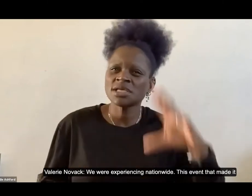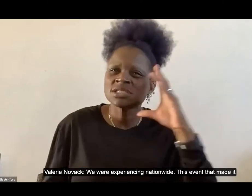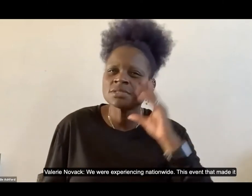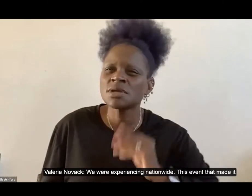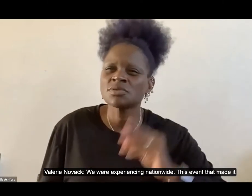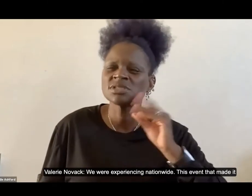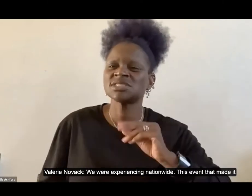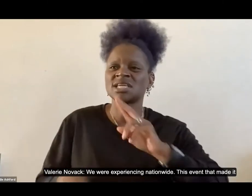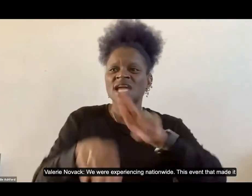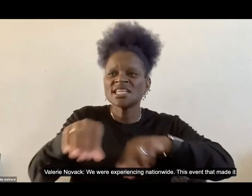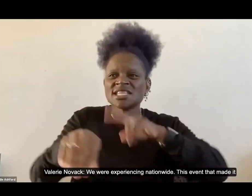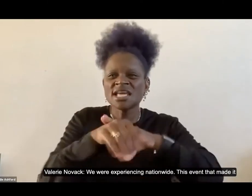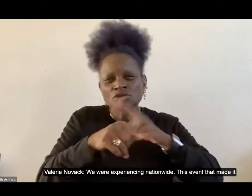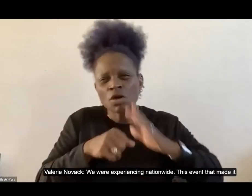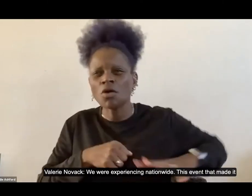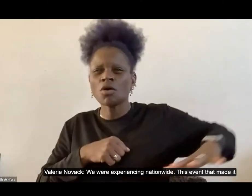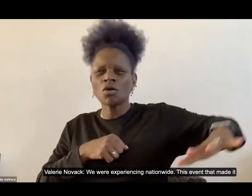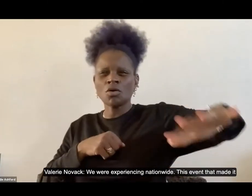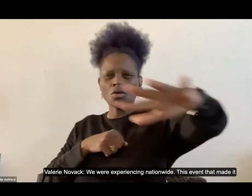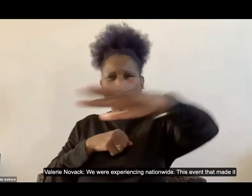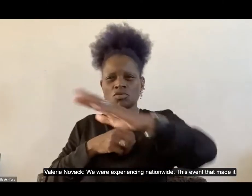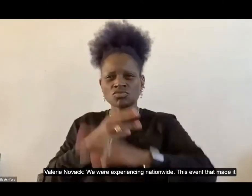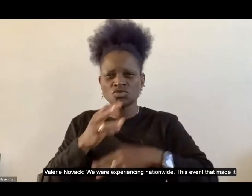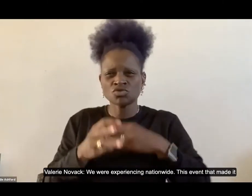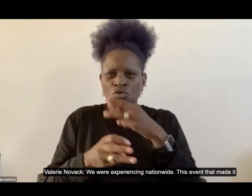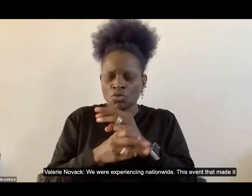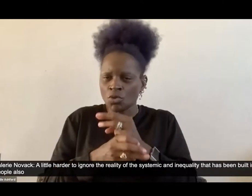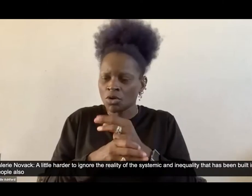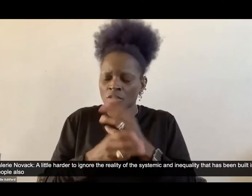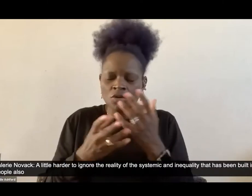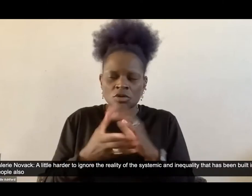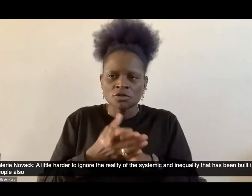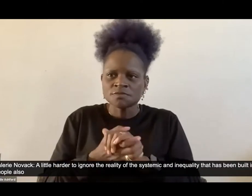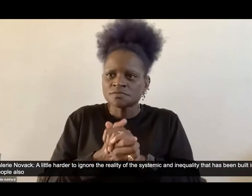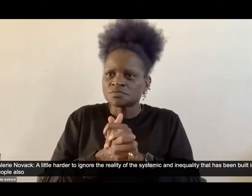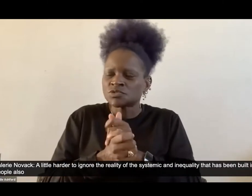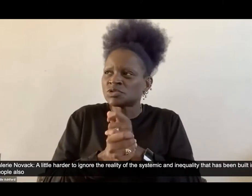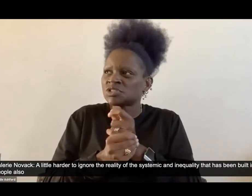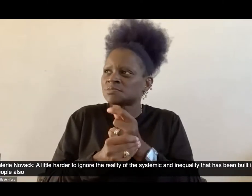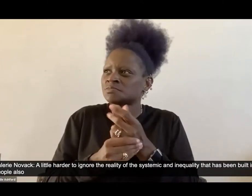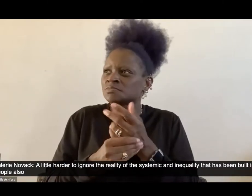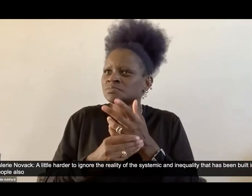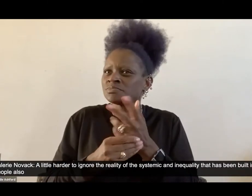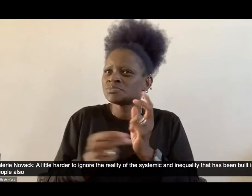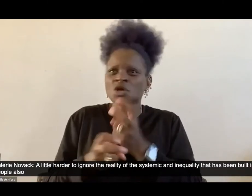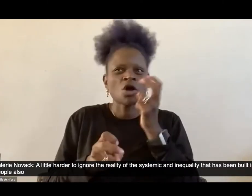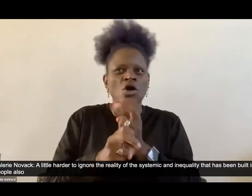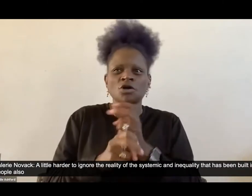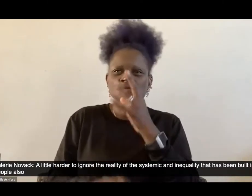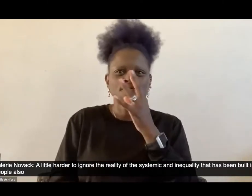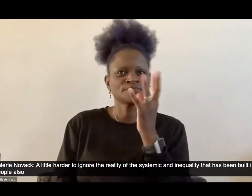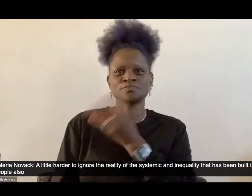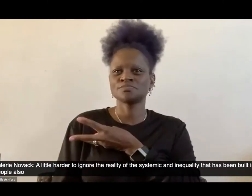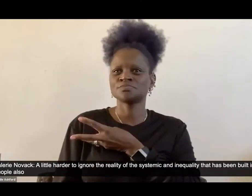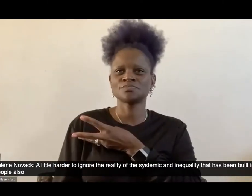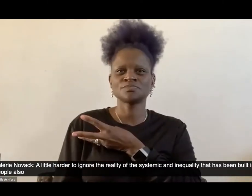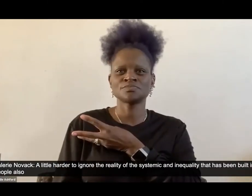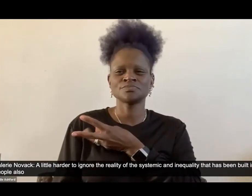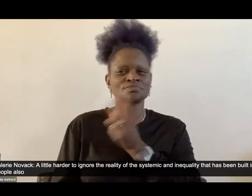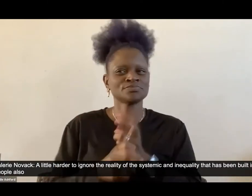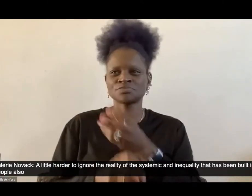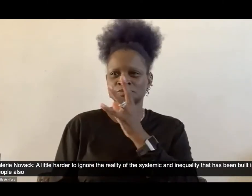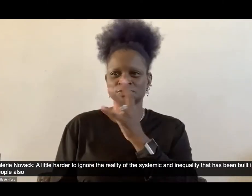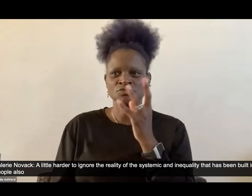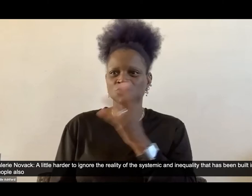event that made it, um, a little harder to ignore the reality of the